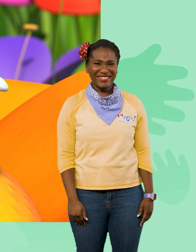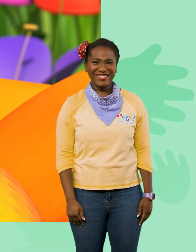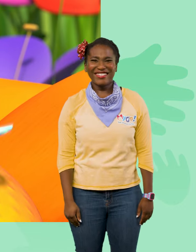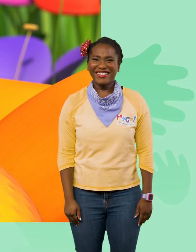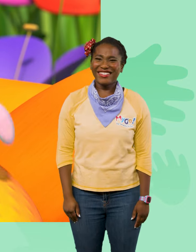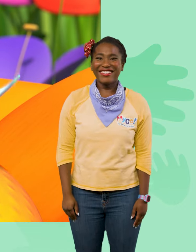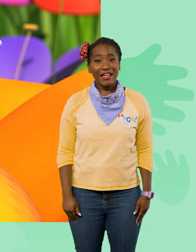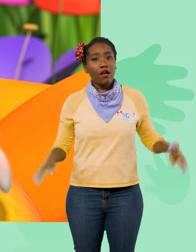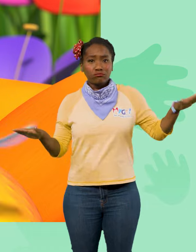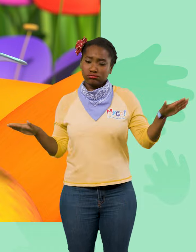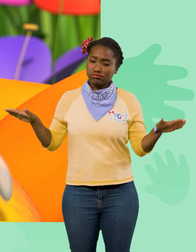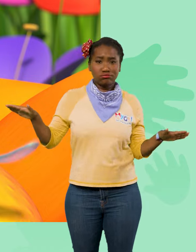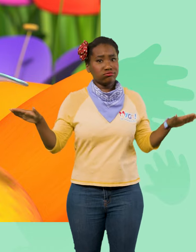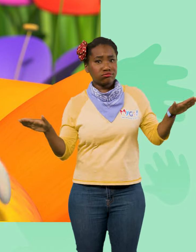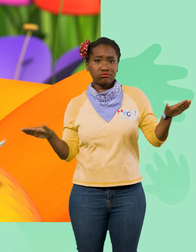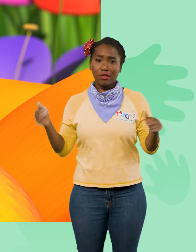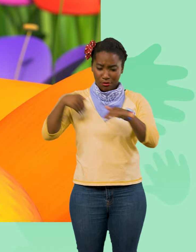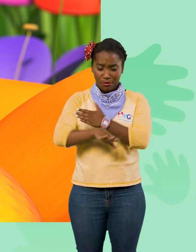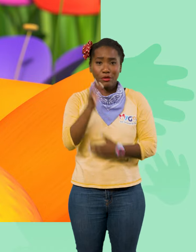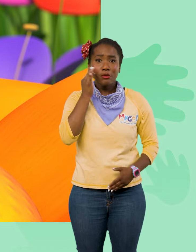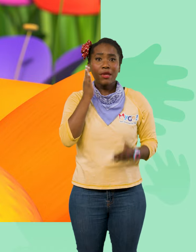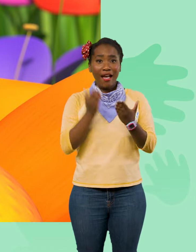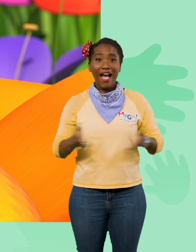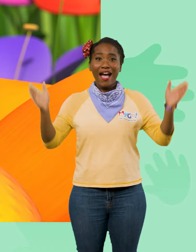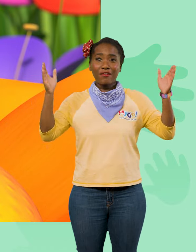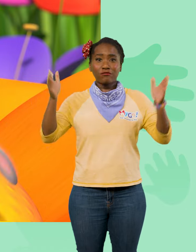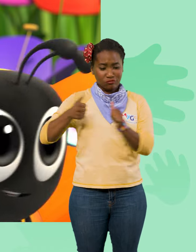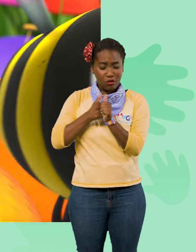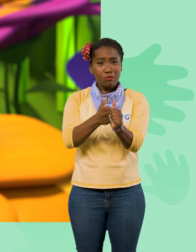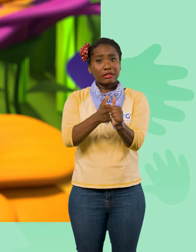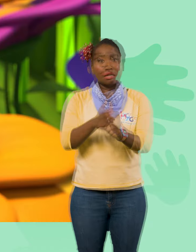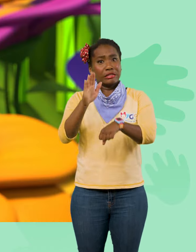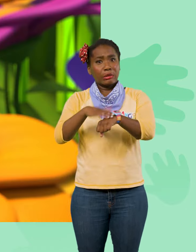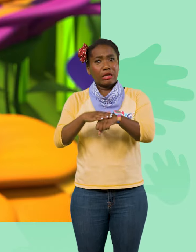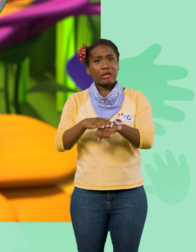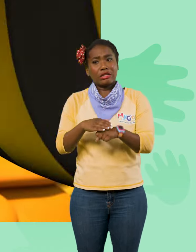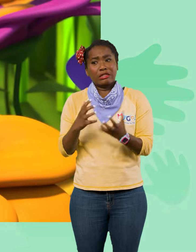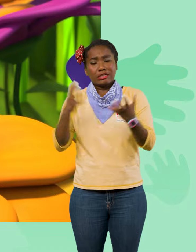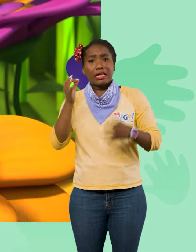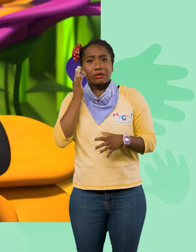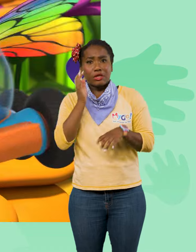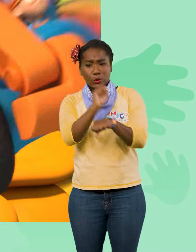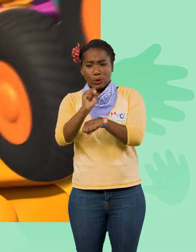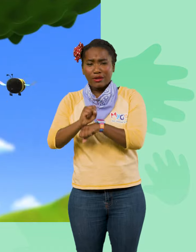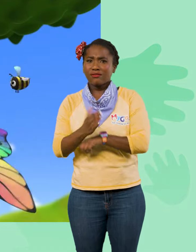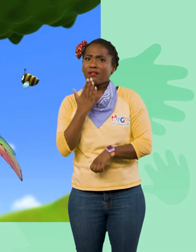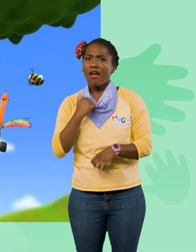Okay. Time to buzz. Into the beehive. Follow me. Spoiler. Lots of bees working. It's like a honey factory